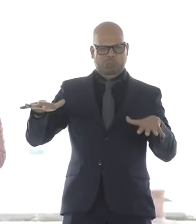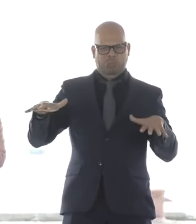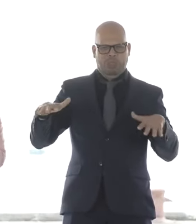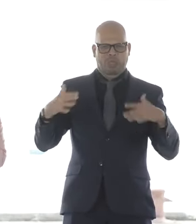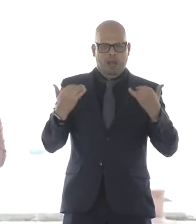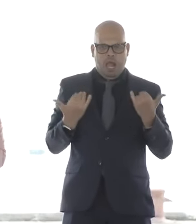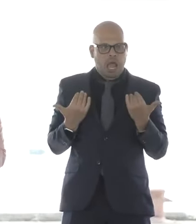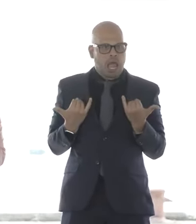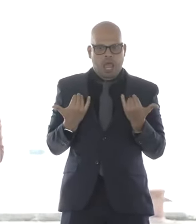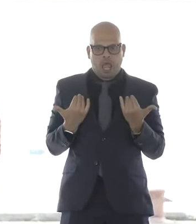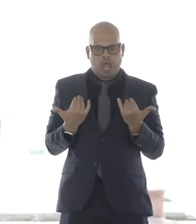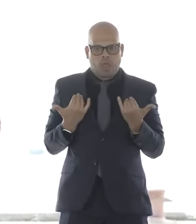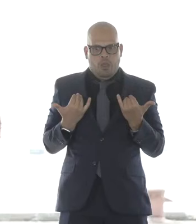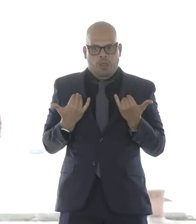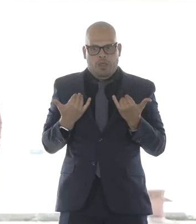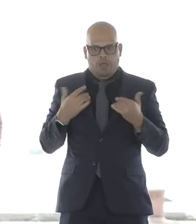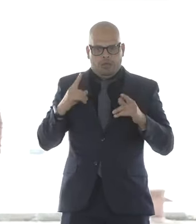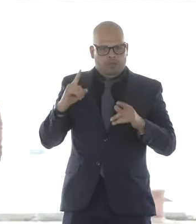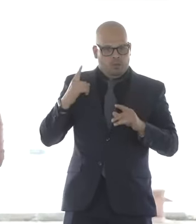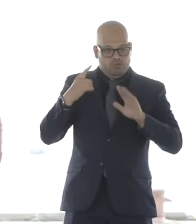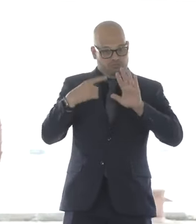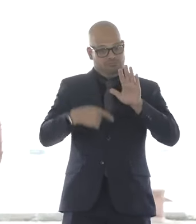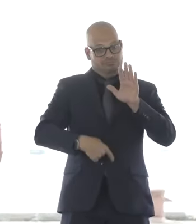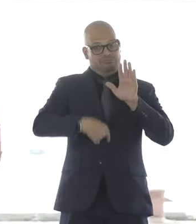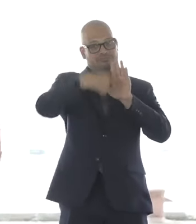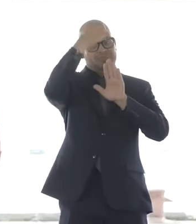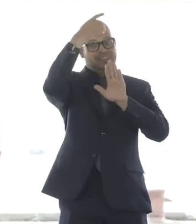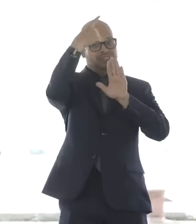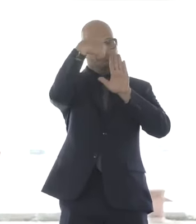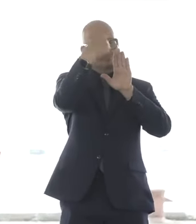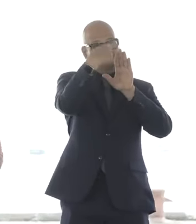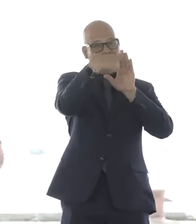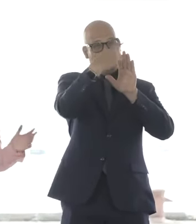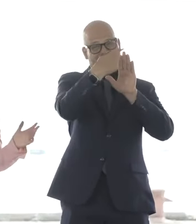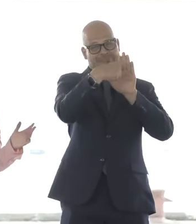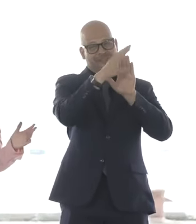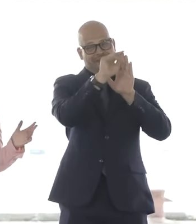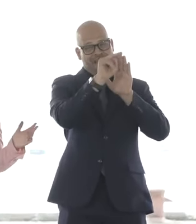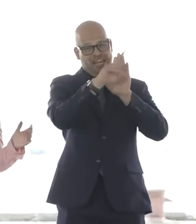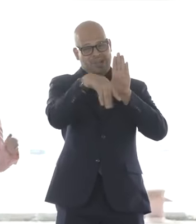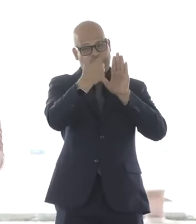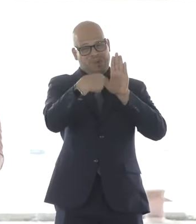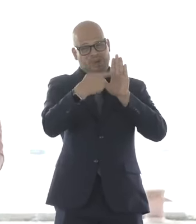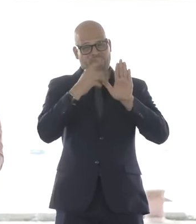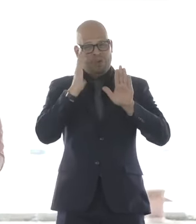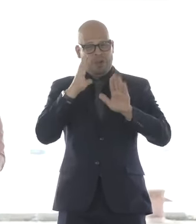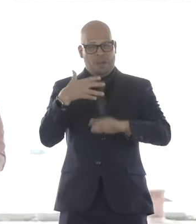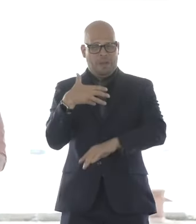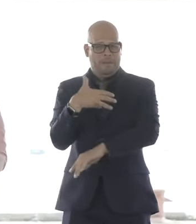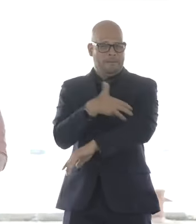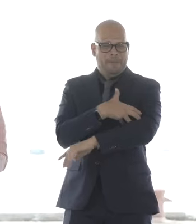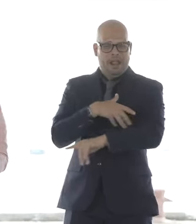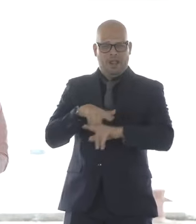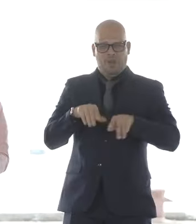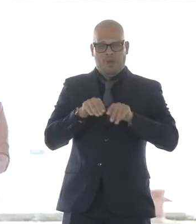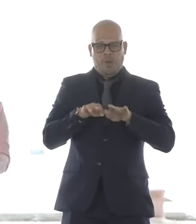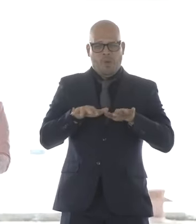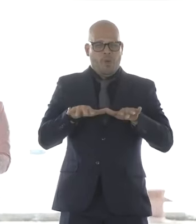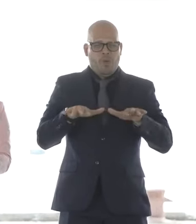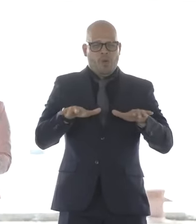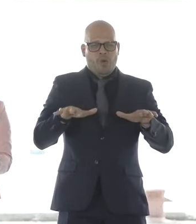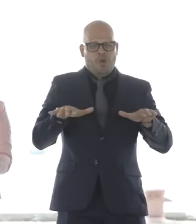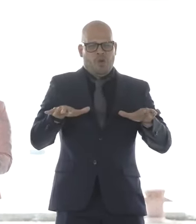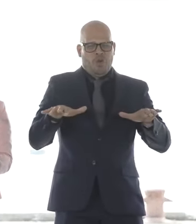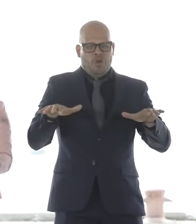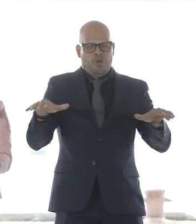to be out there powering homes and businesses across Massachusetts and beyond. They're also creating